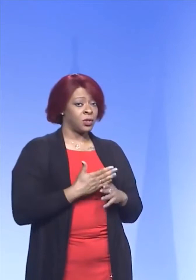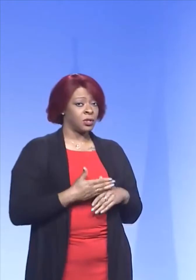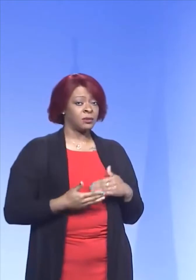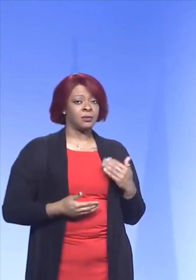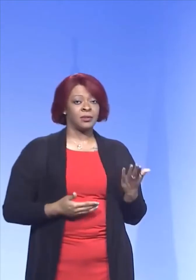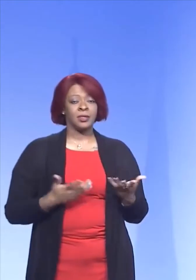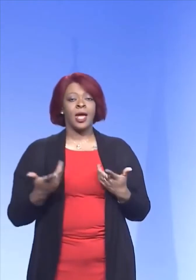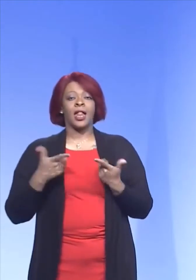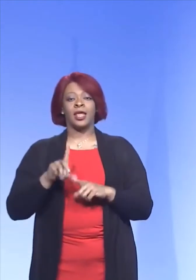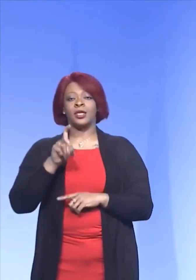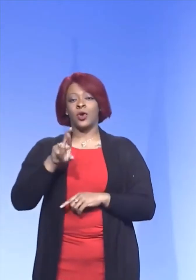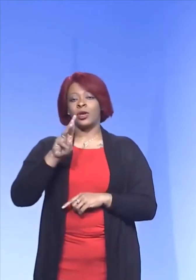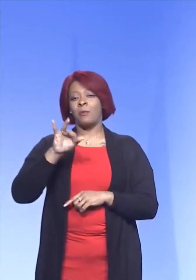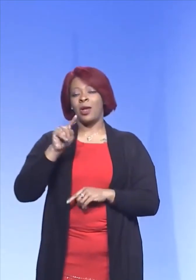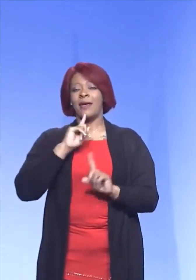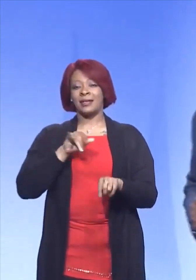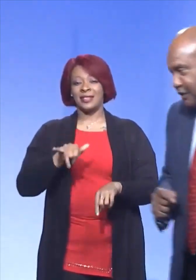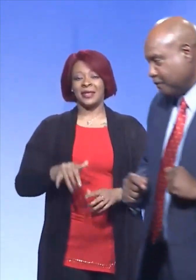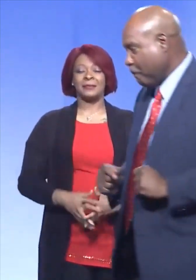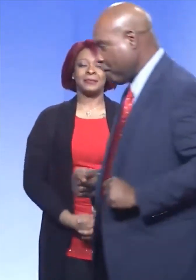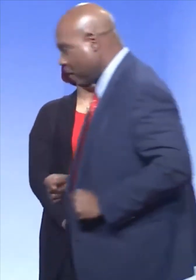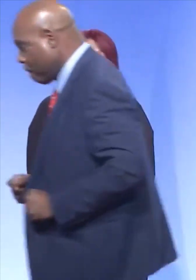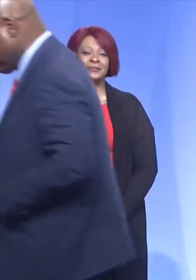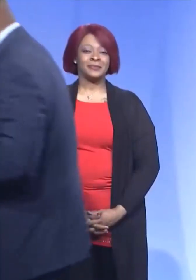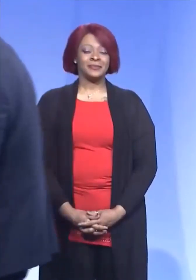I'm going to let Dr. Martin address that issue.